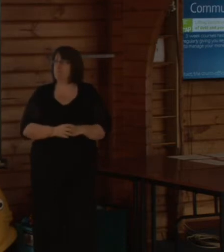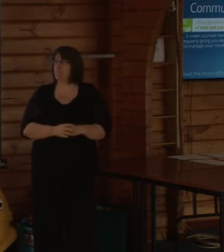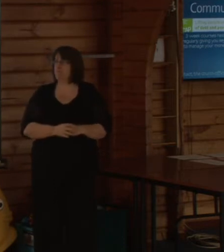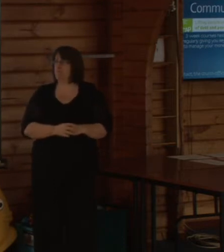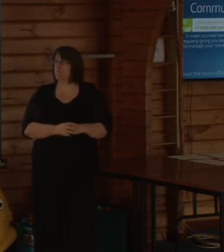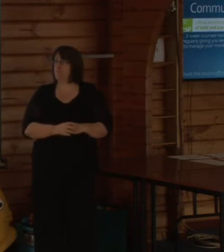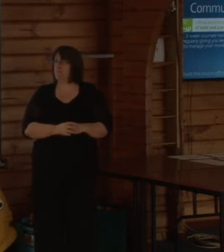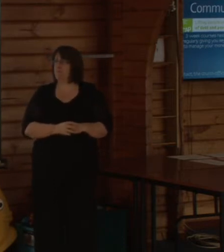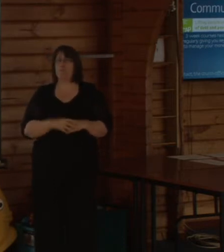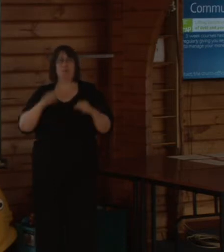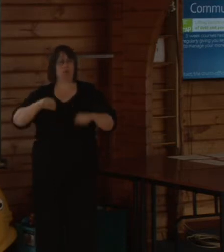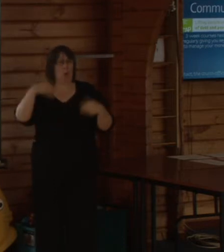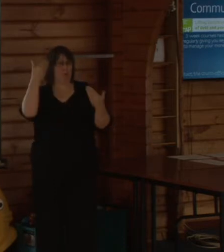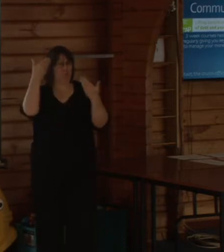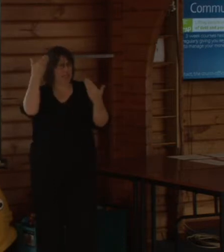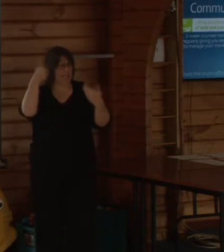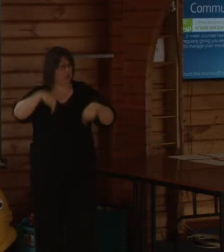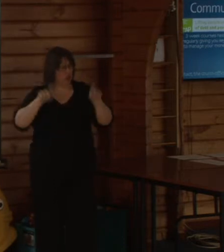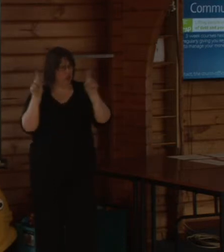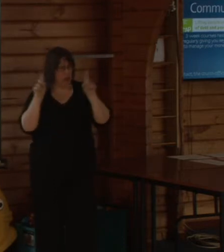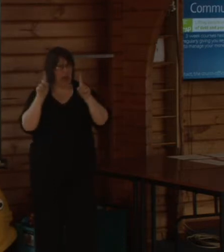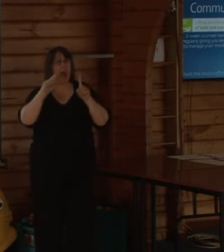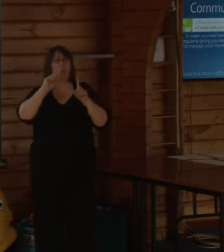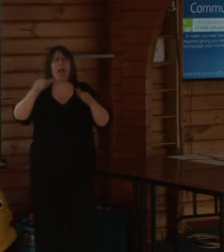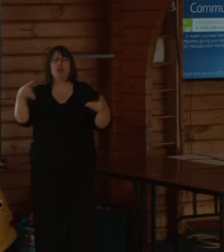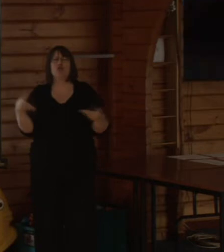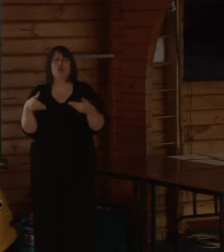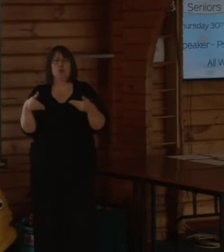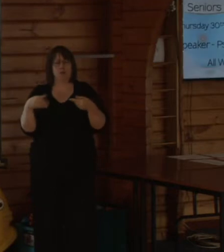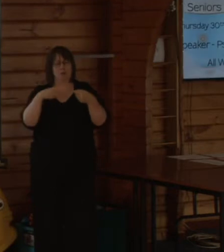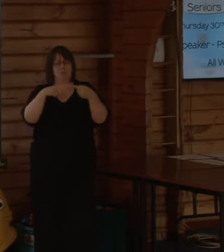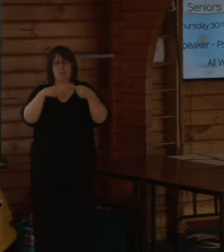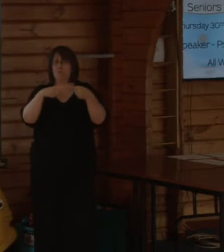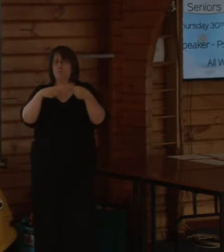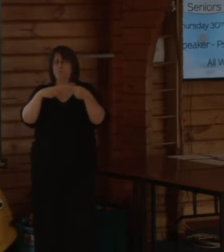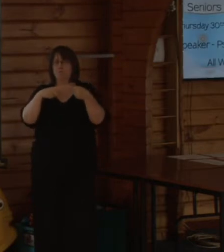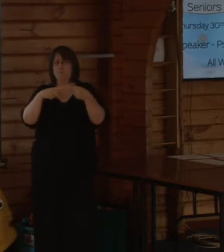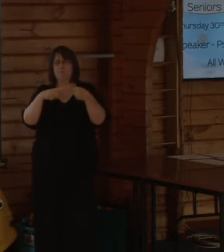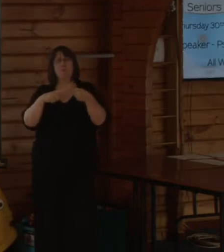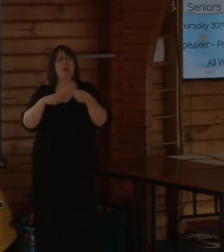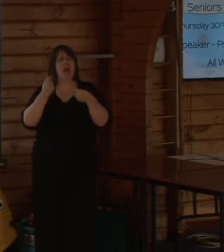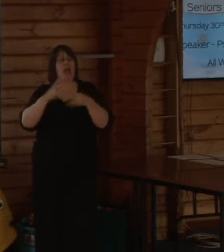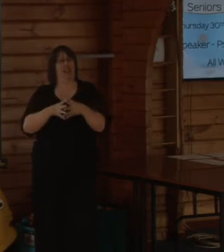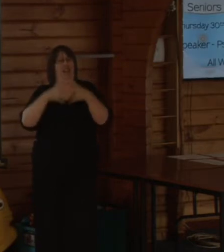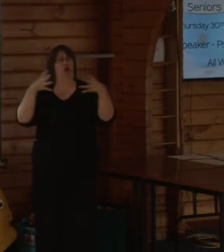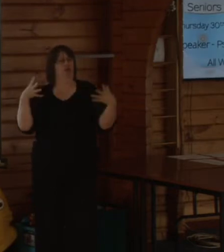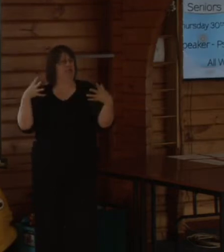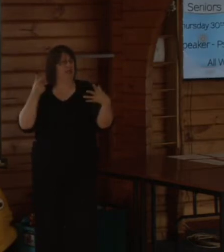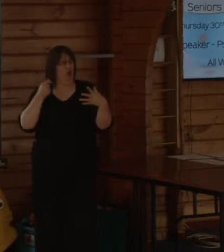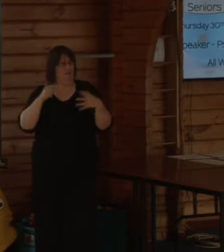In this presentation I want to introduce to you the concepts around increased flooding vulnerability,